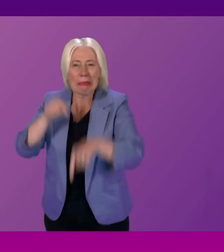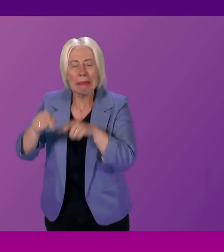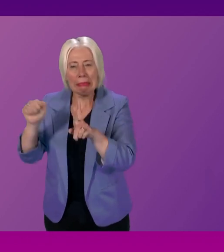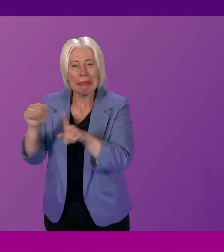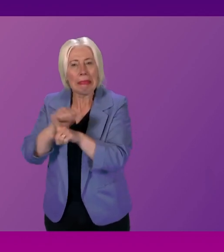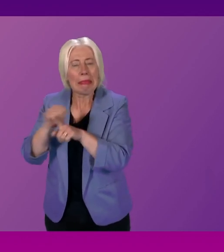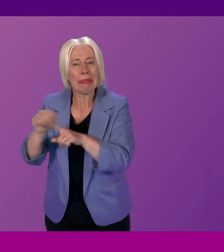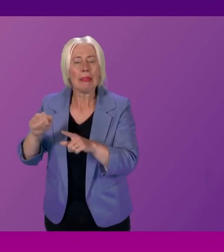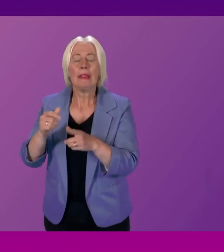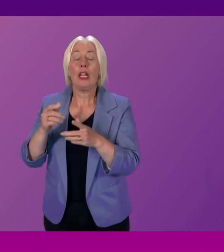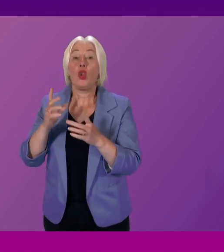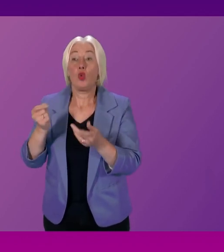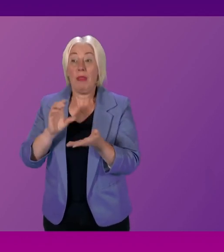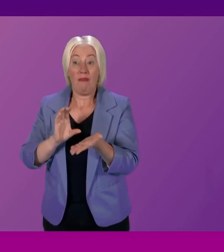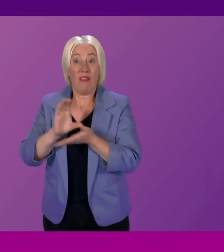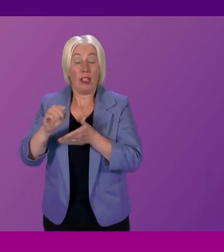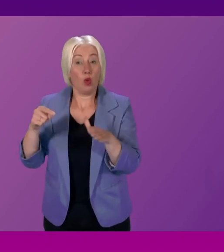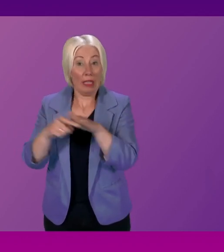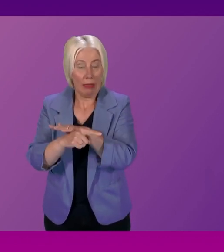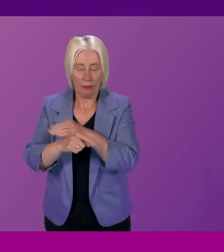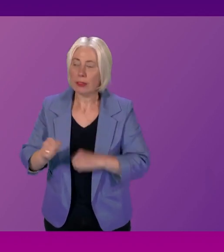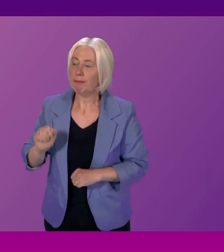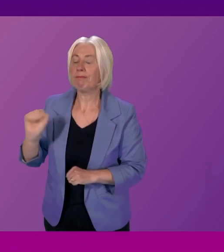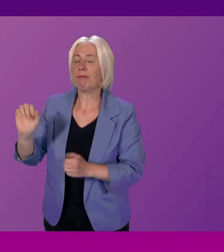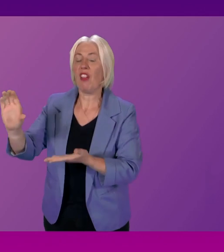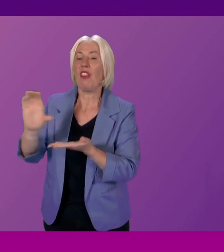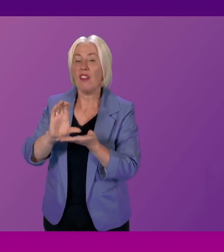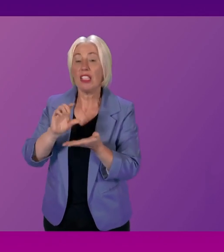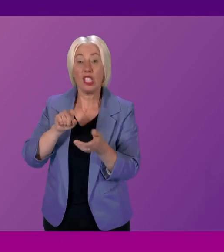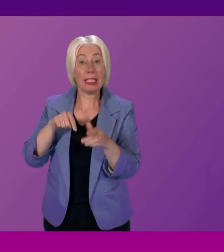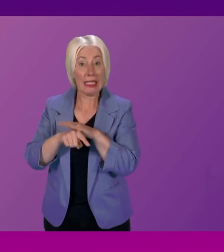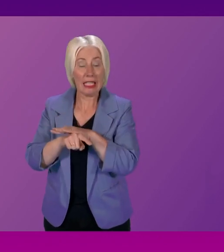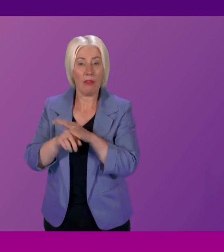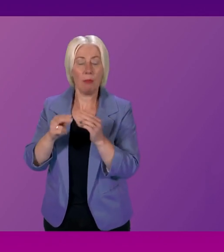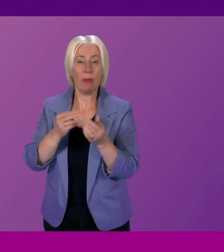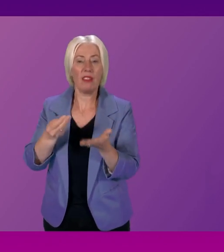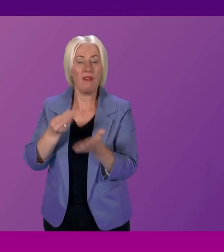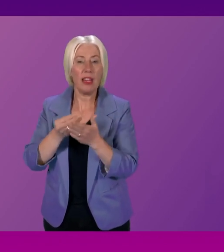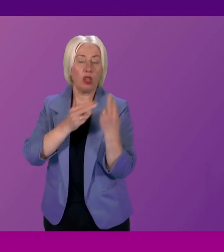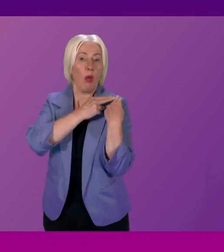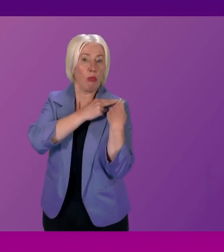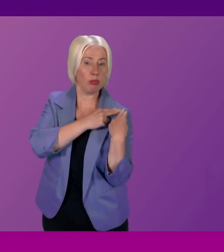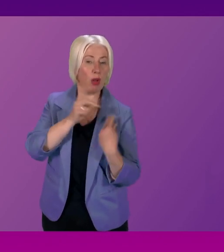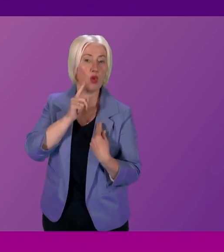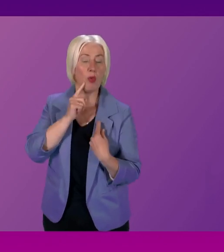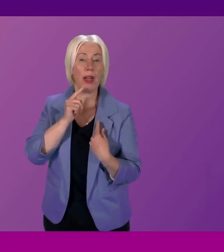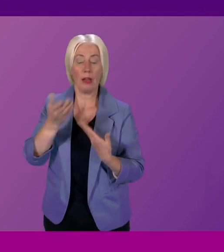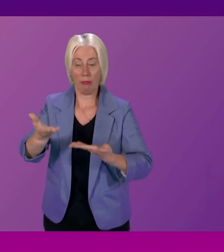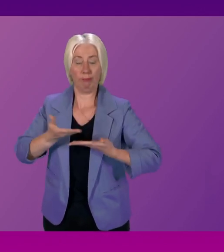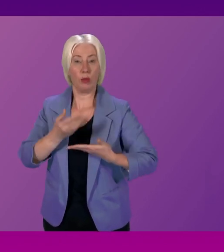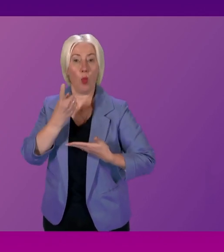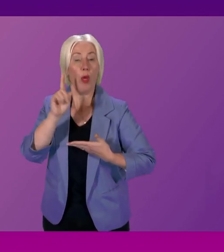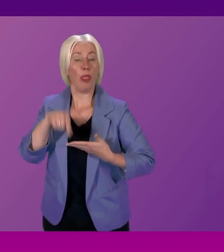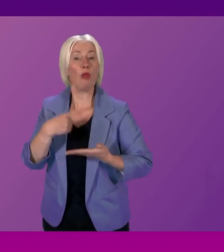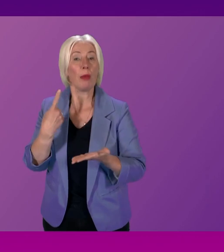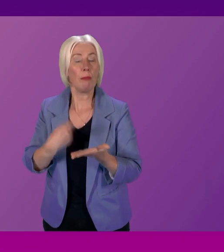£500,000 fund to leave pilot will help reduce the financial burden on women who can receive up to £1,000 to